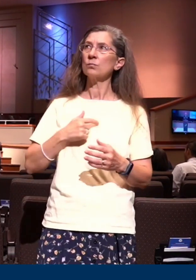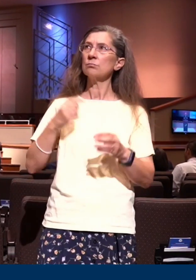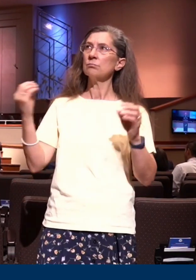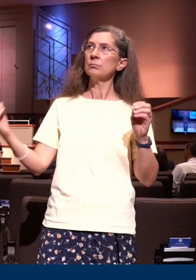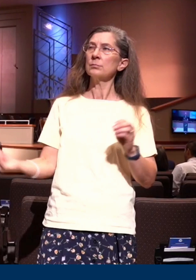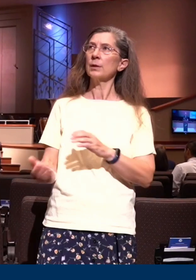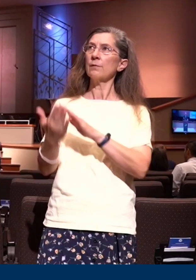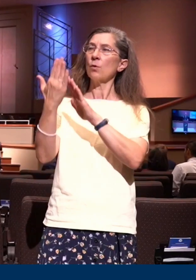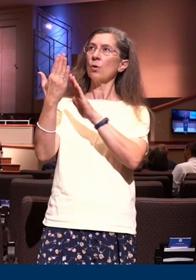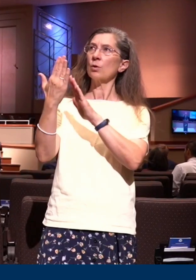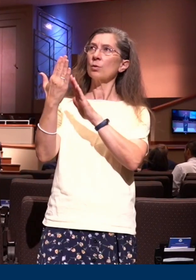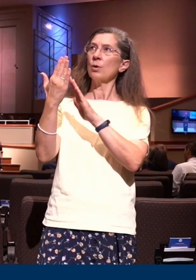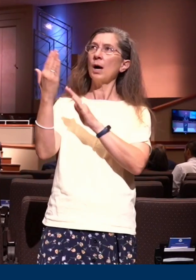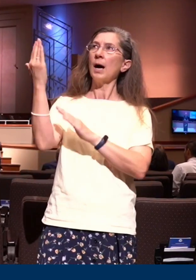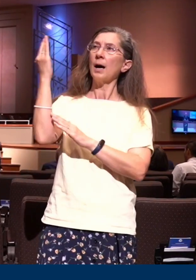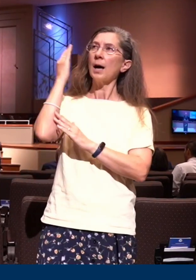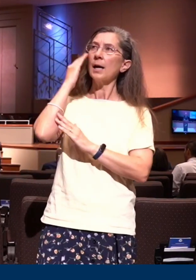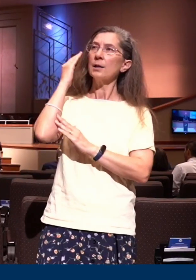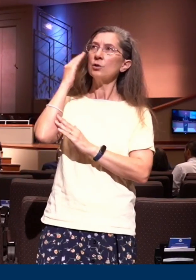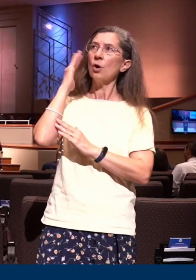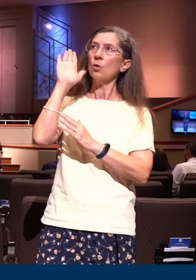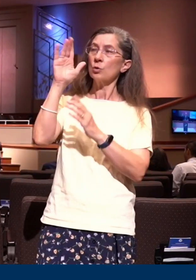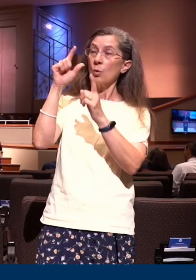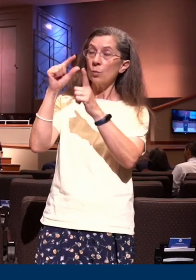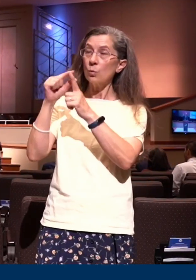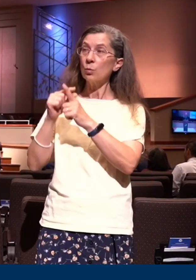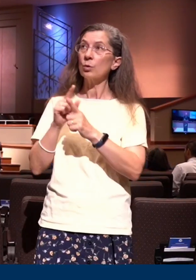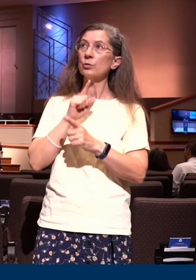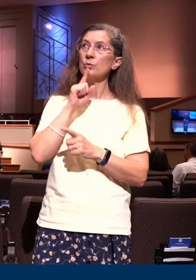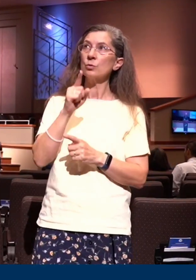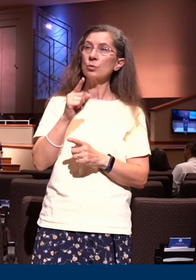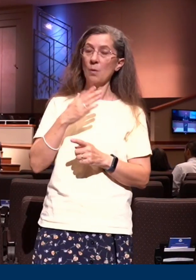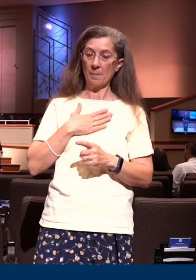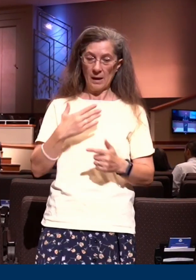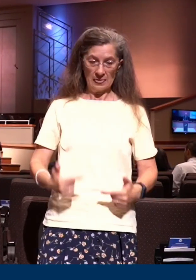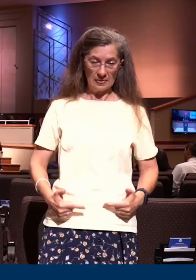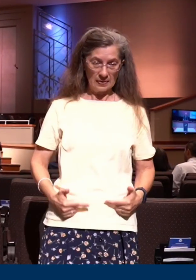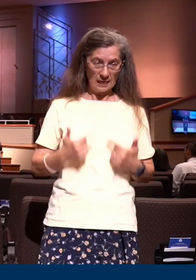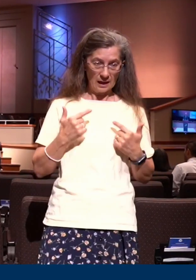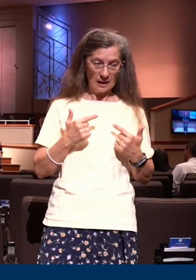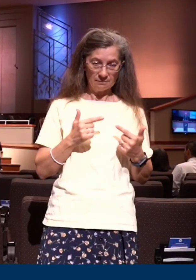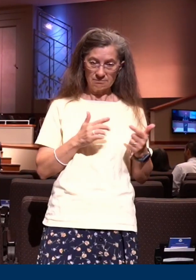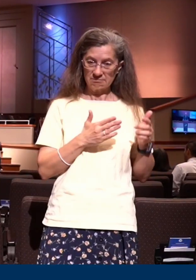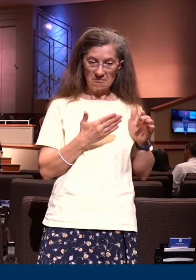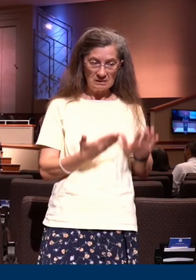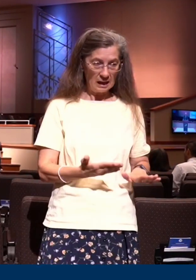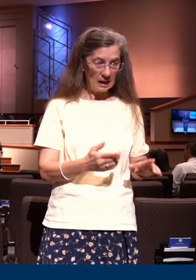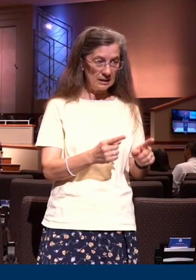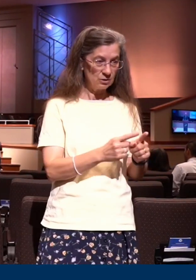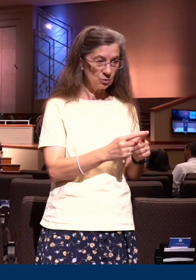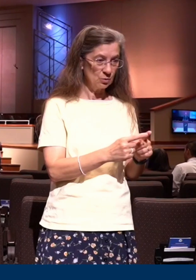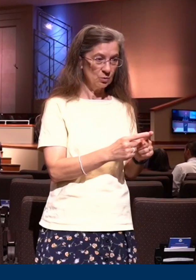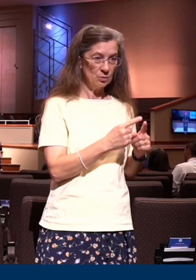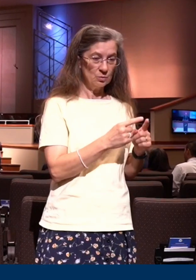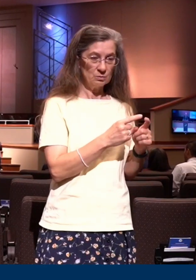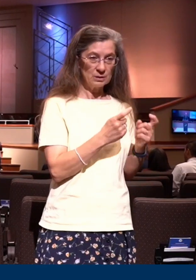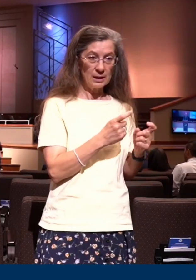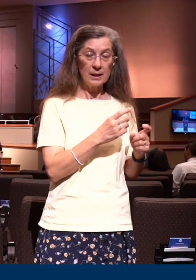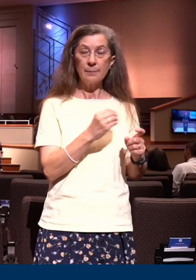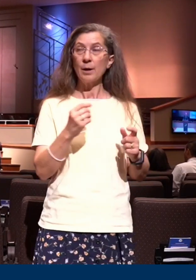and I reckon your word to be true I reckon my life to be dead to the old man and alive to Jesus Christ